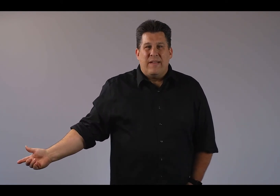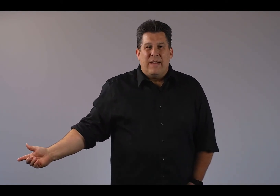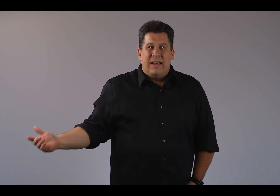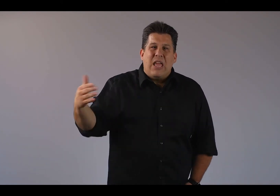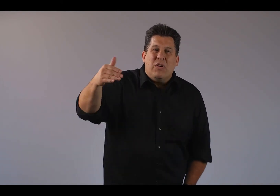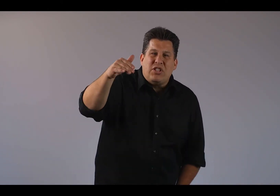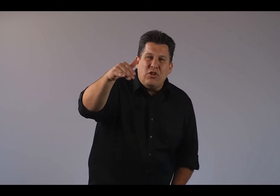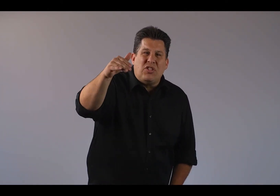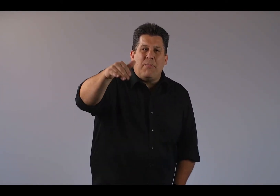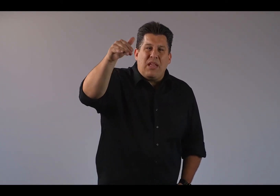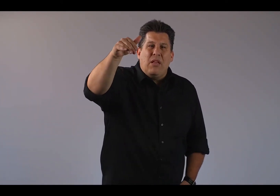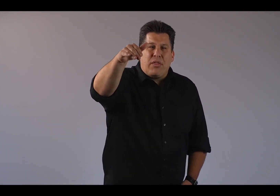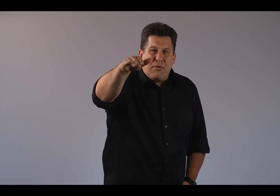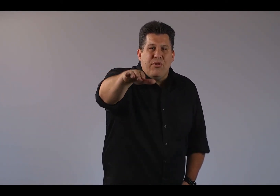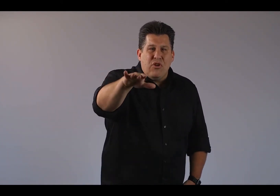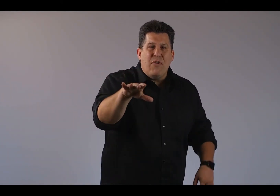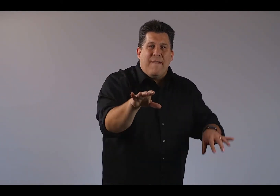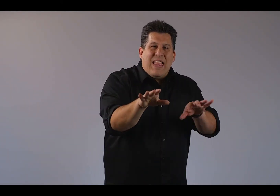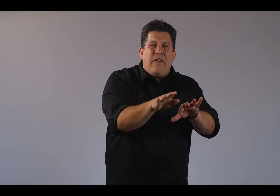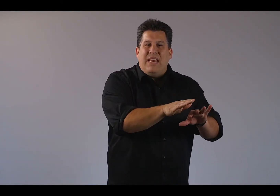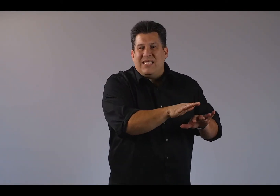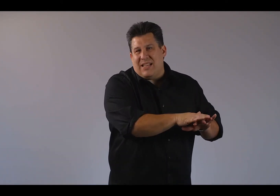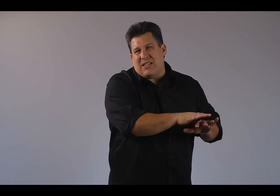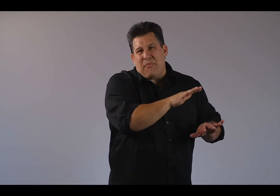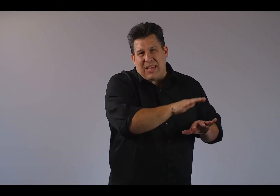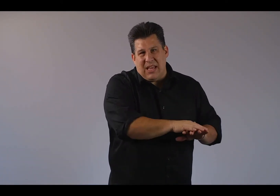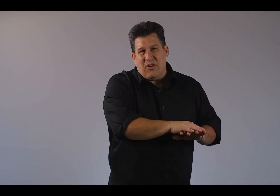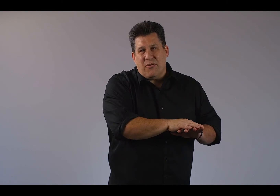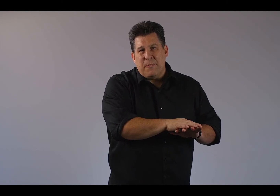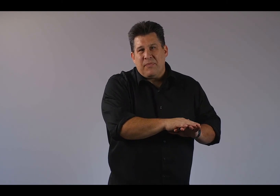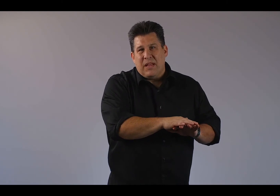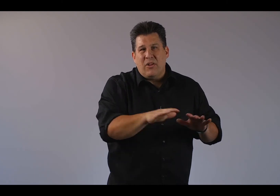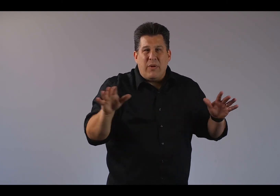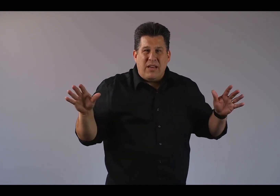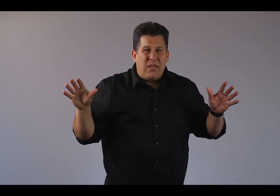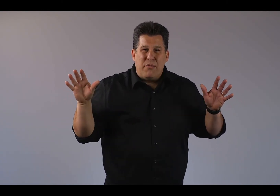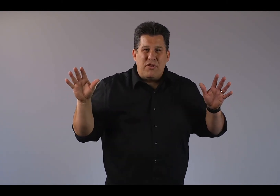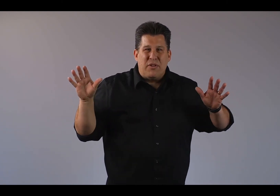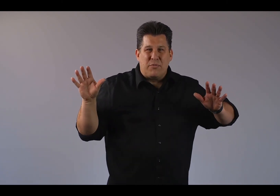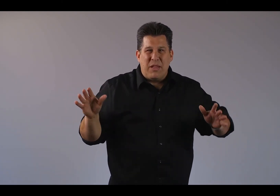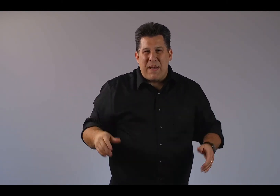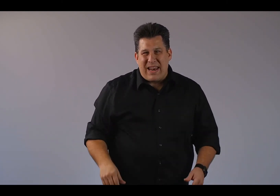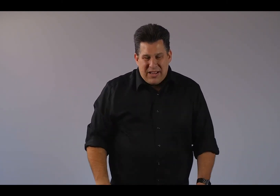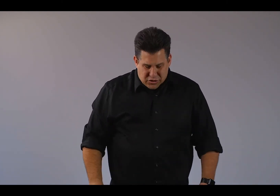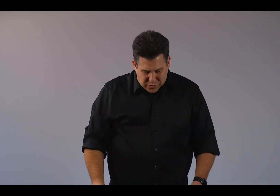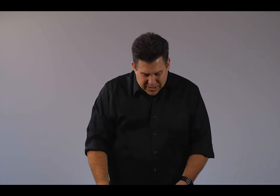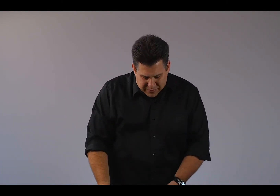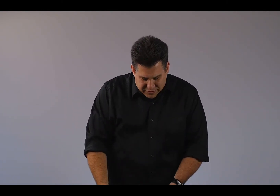Like he wants to do something through you now that he's done something in you. Look what he did through Jonah's really bad sermon in verse